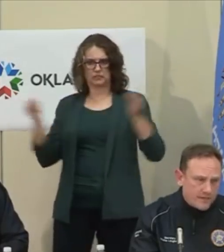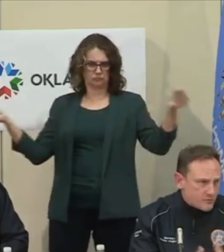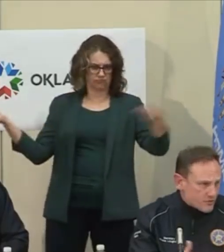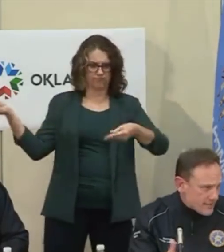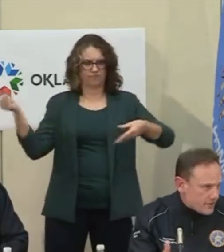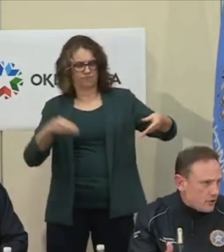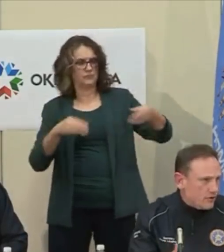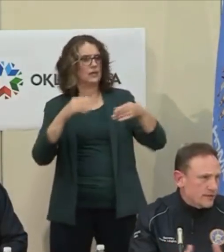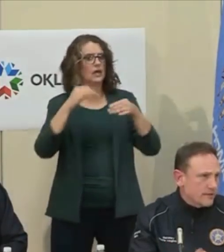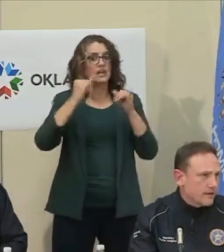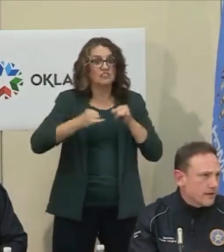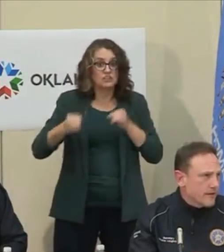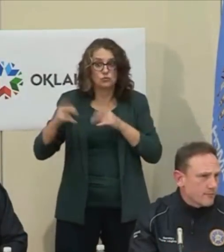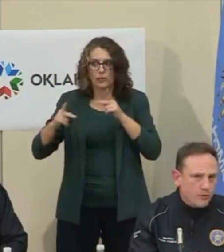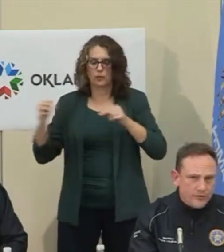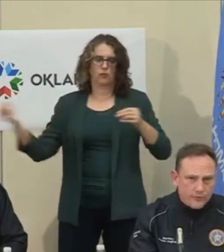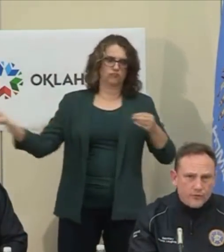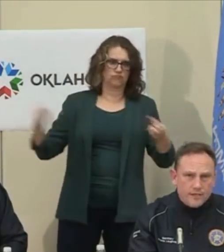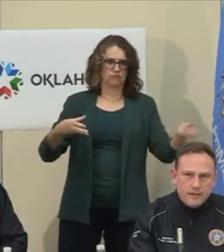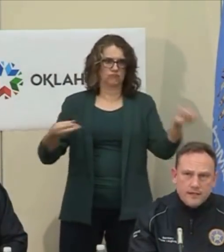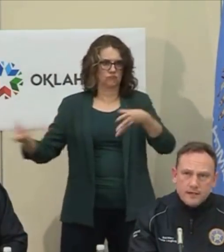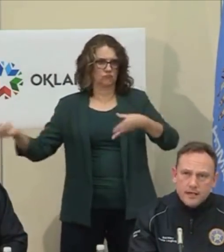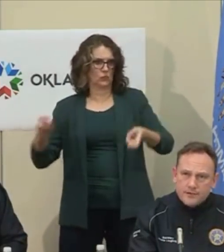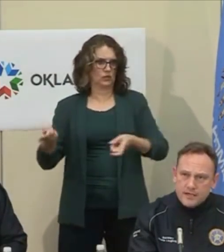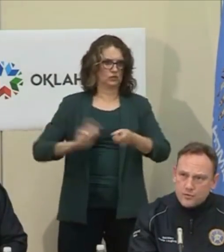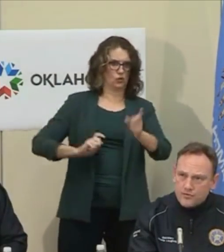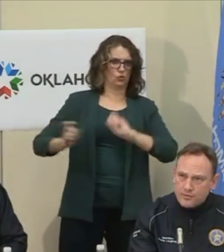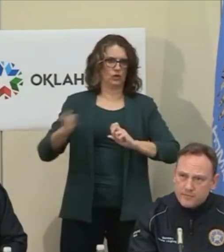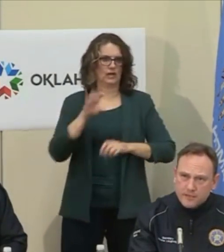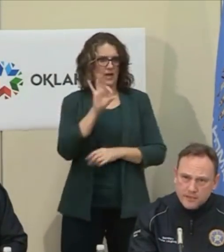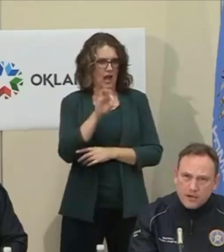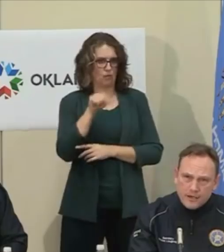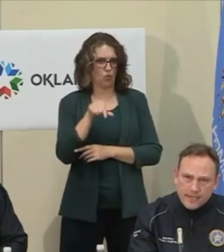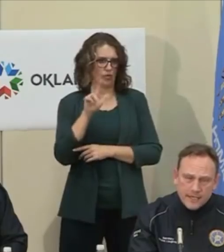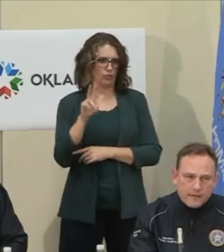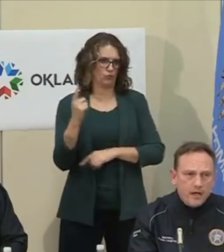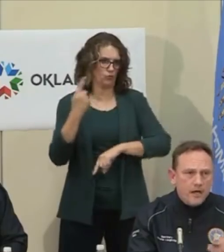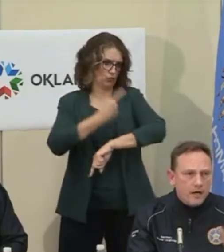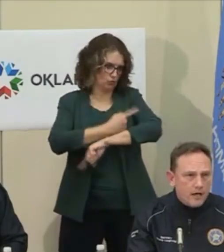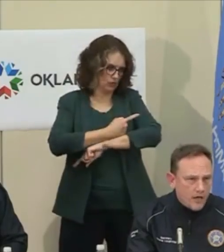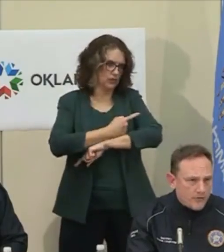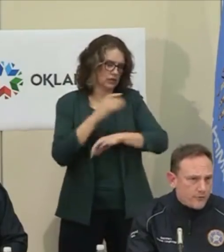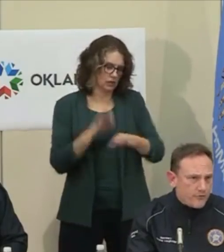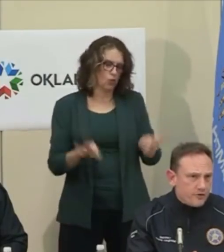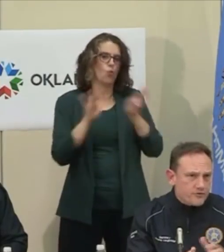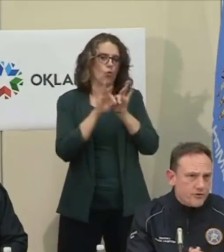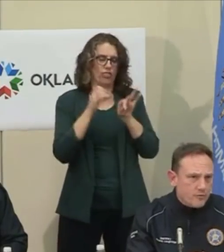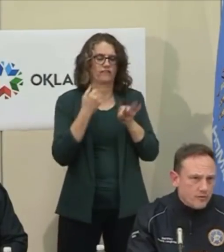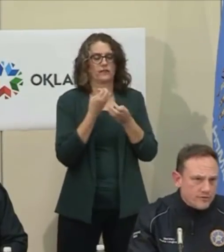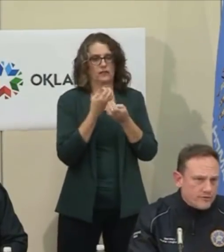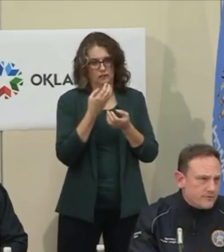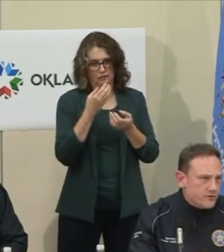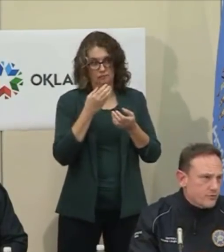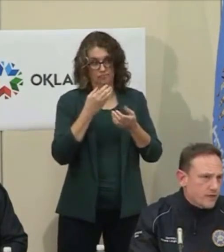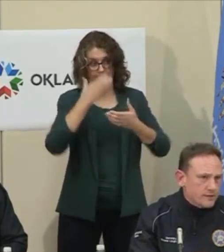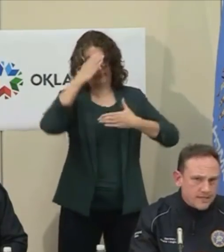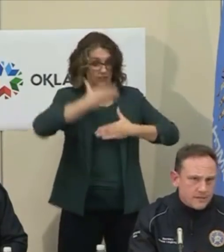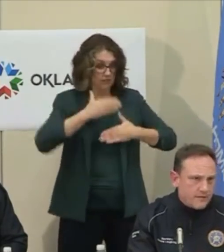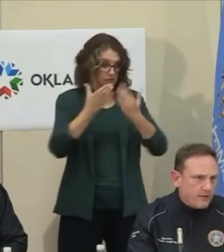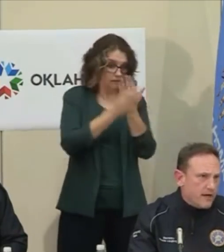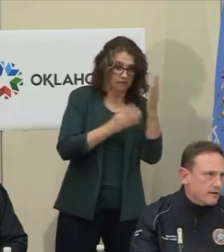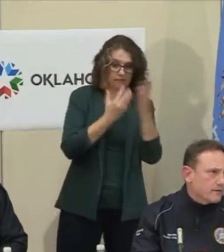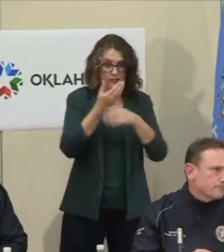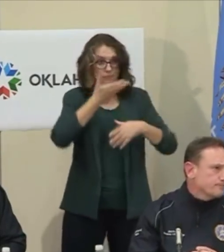But as we stand currently, 9.3 days' worth of PPE on hand. I'll defer to Dr. Shrum relative to